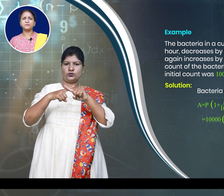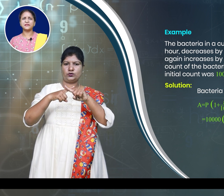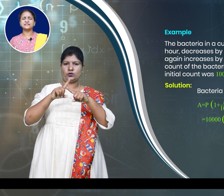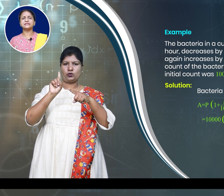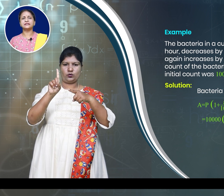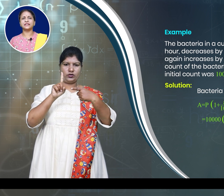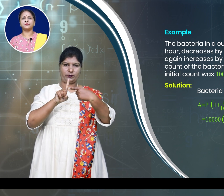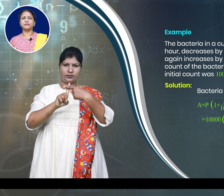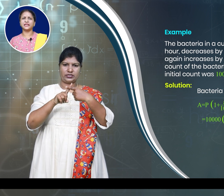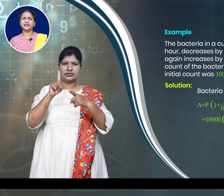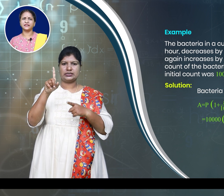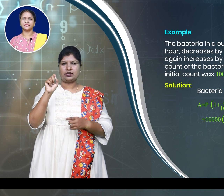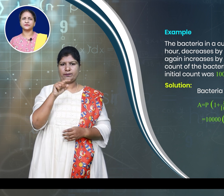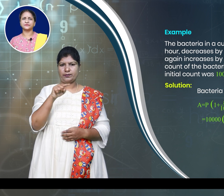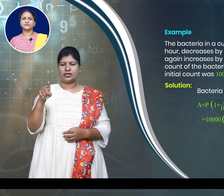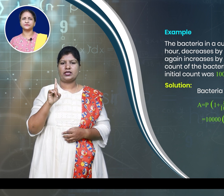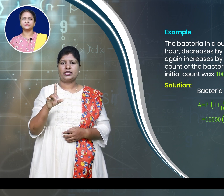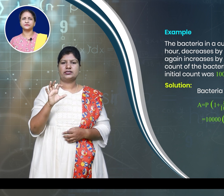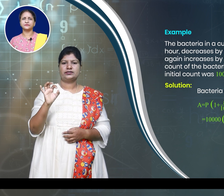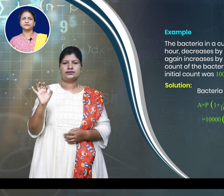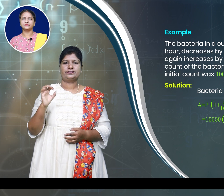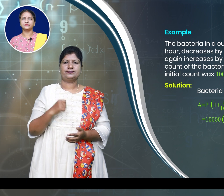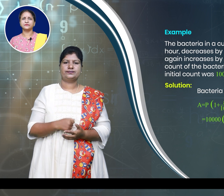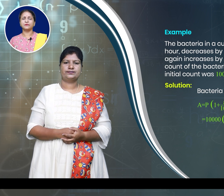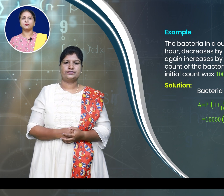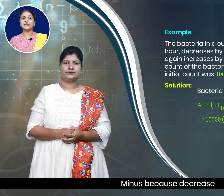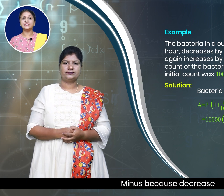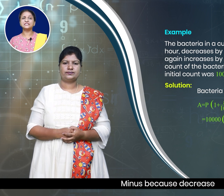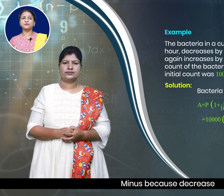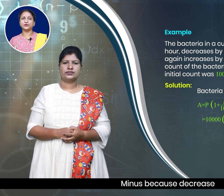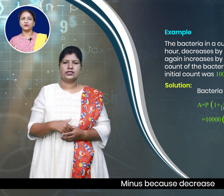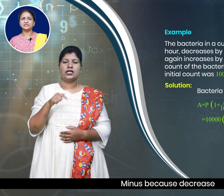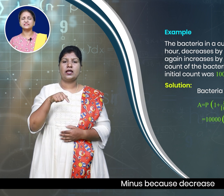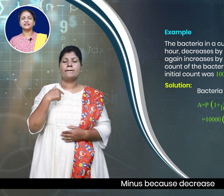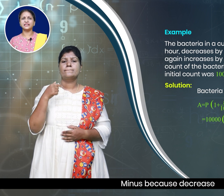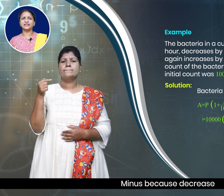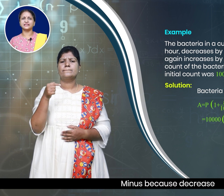plus 10 by 100 minus because decrease.